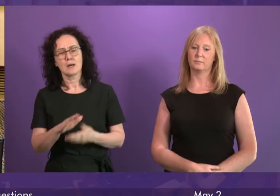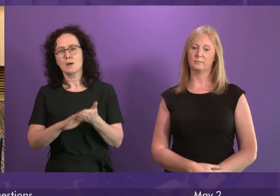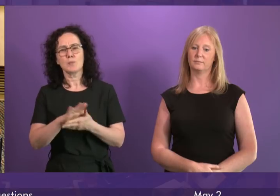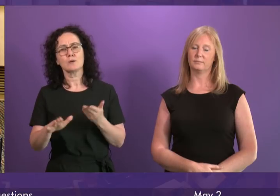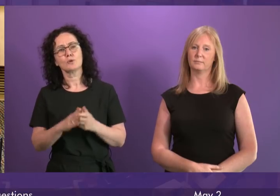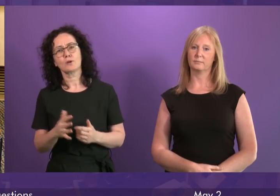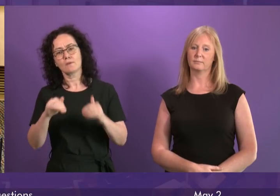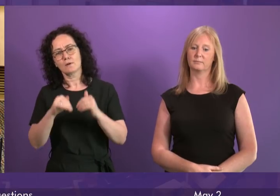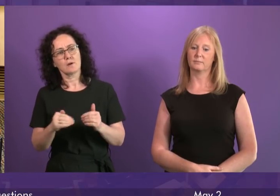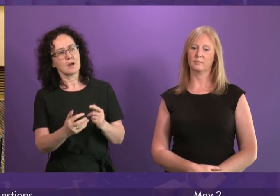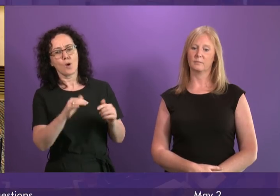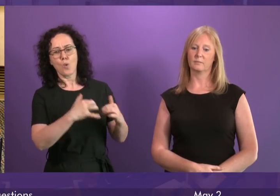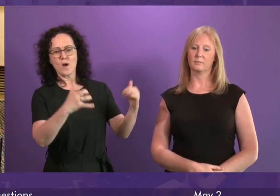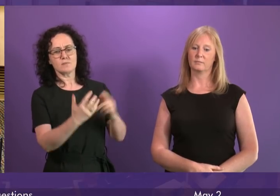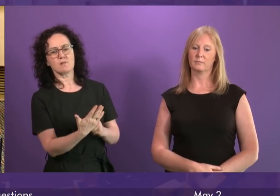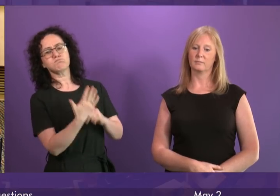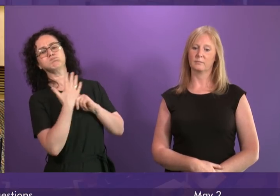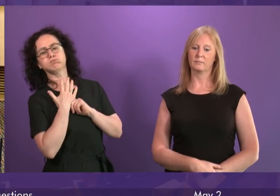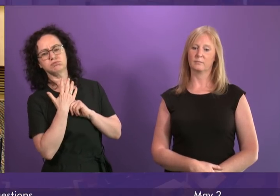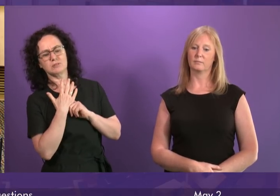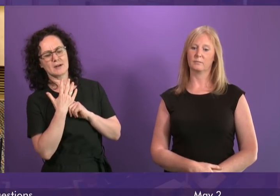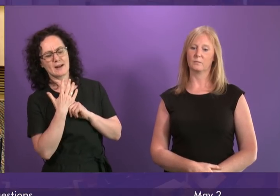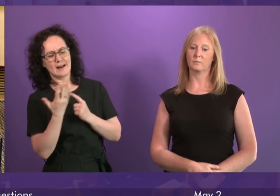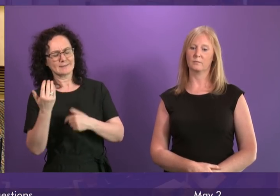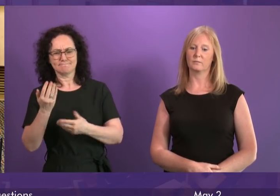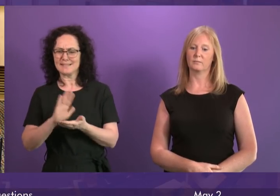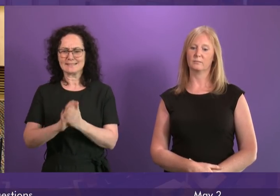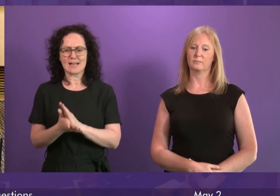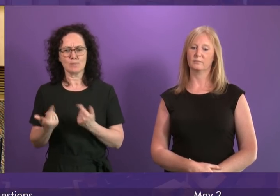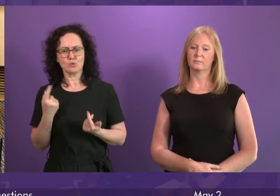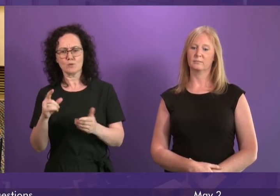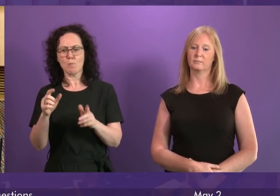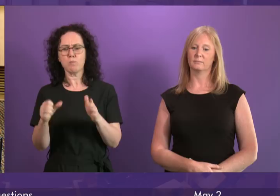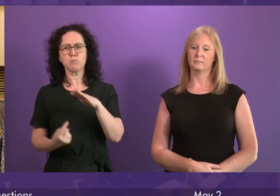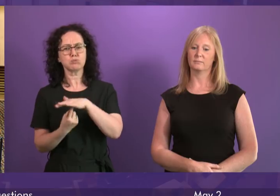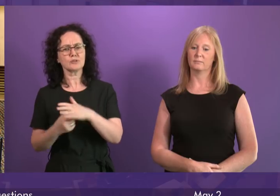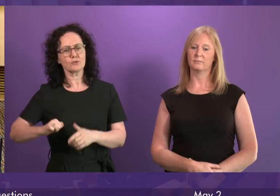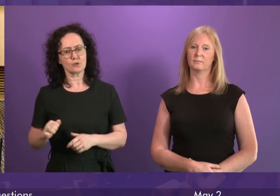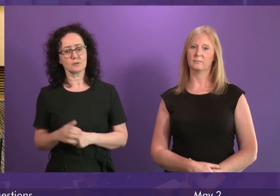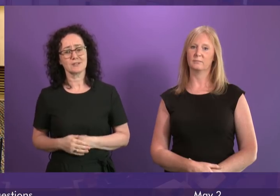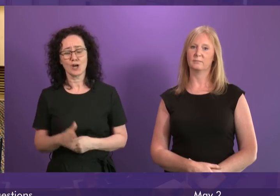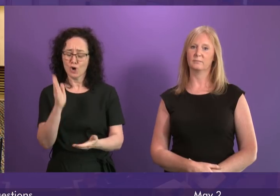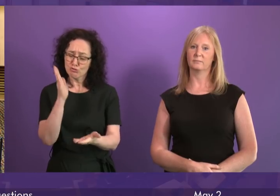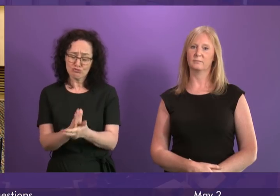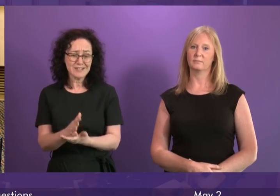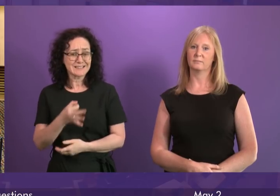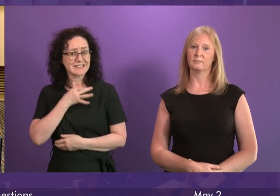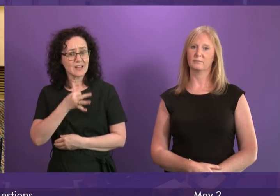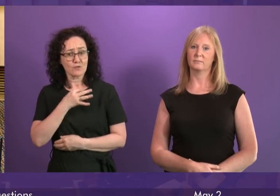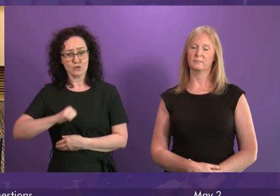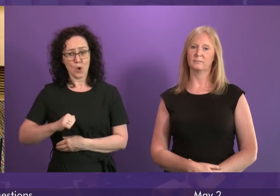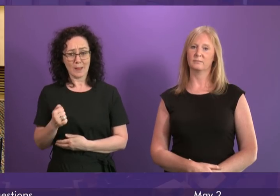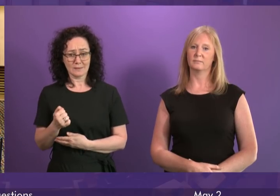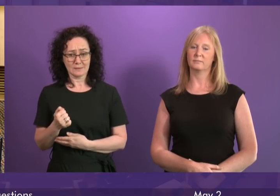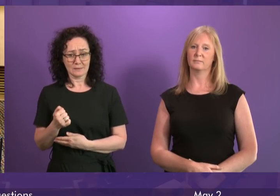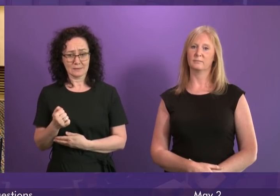us by Westminster decisions that are damaging to our interests. The real threat to Scotland right now is that damage to our economy